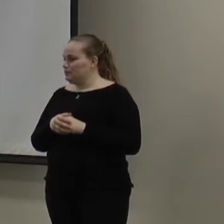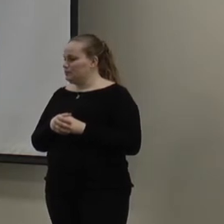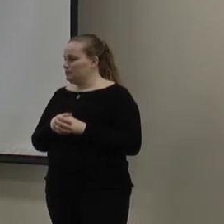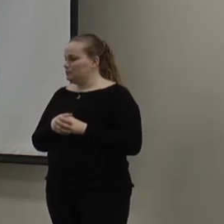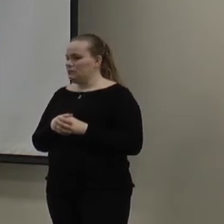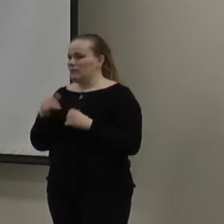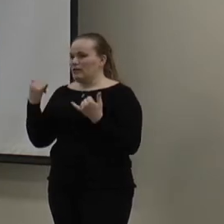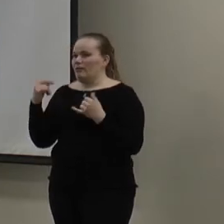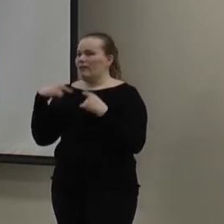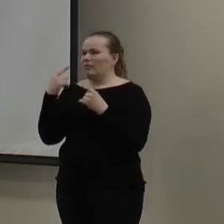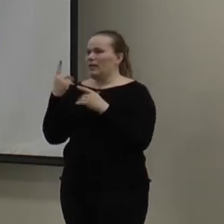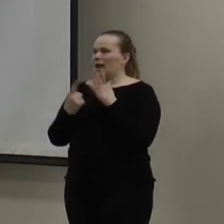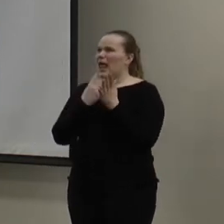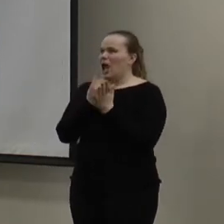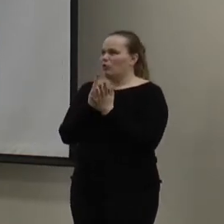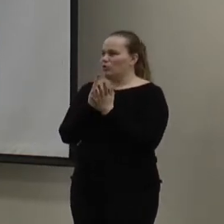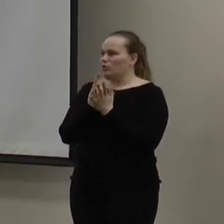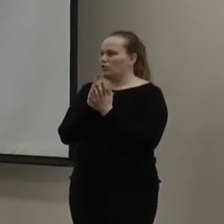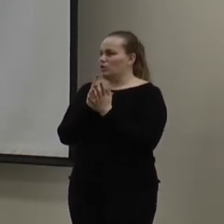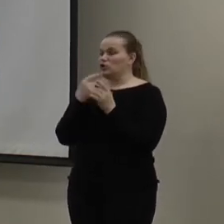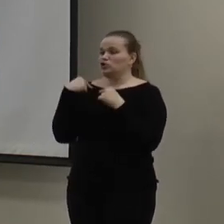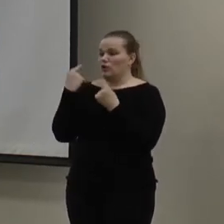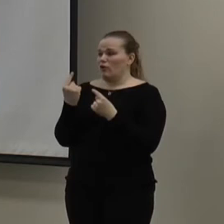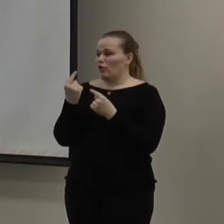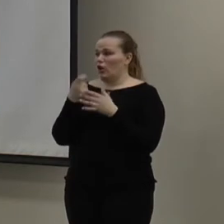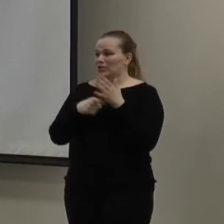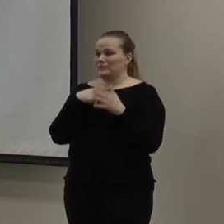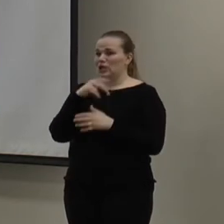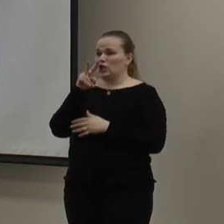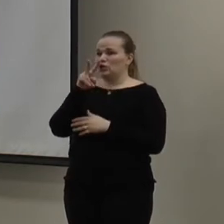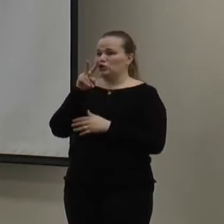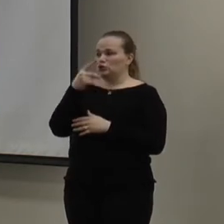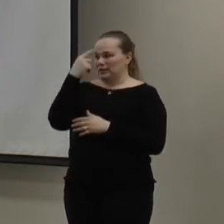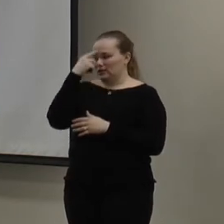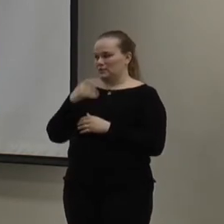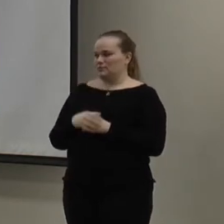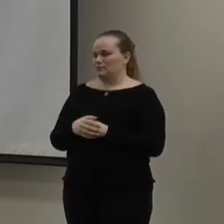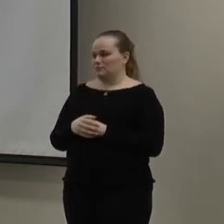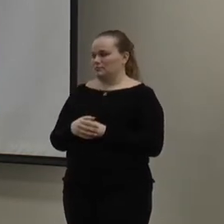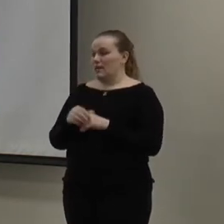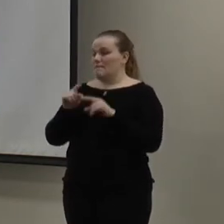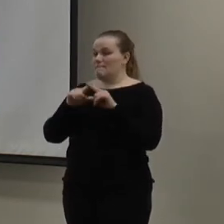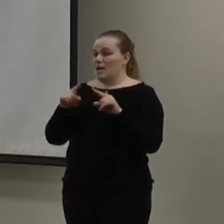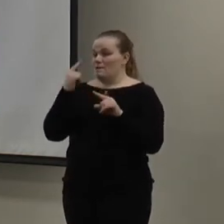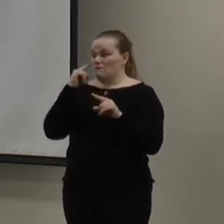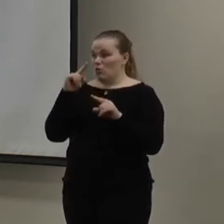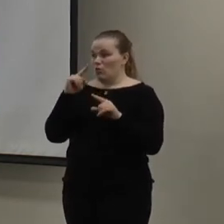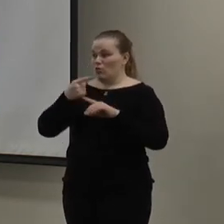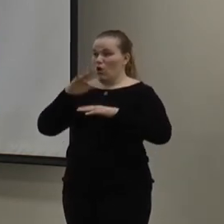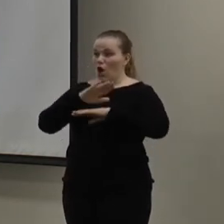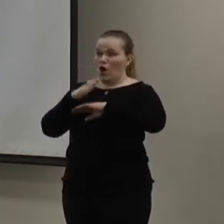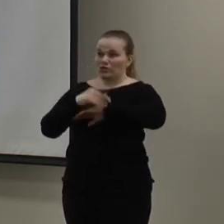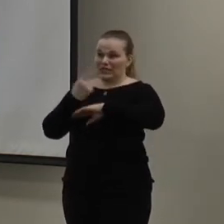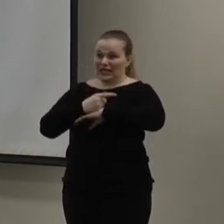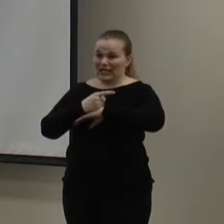So, it's been plugged in for about an hour. And, so far, it's costing me two cents. But, for the day,